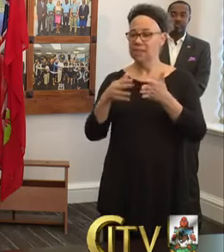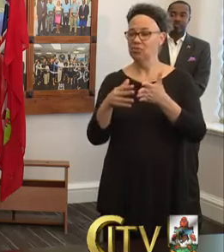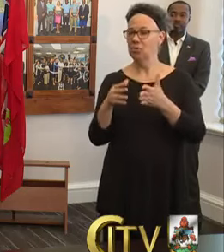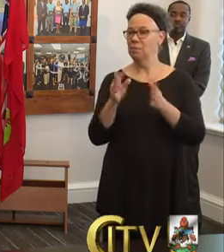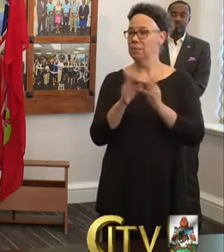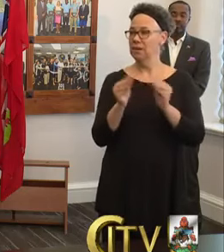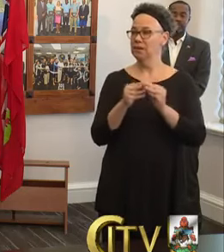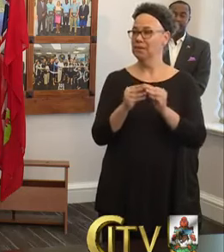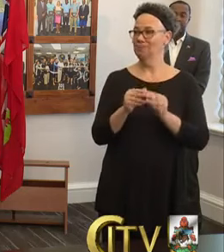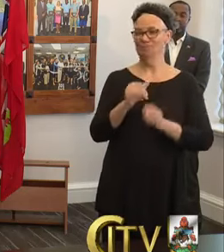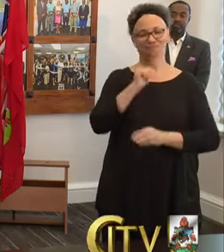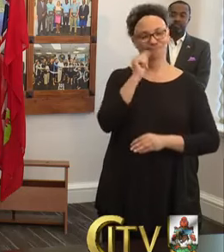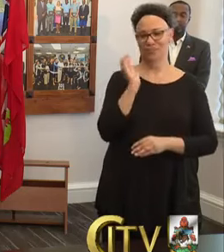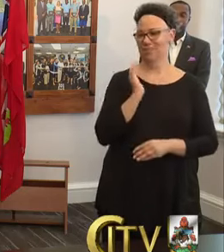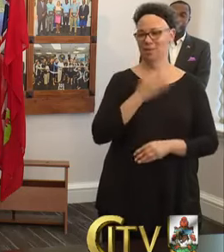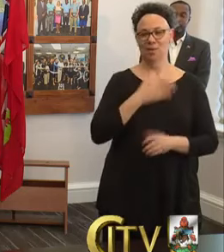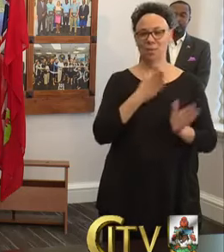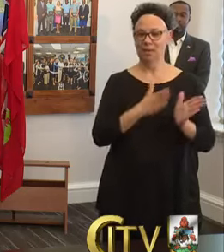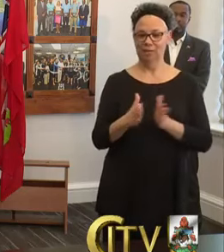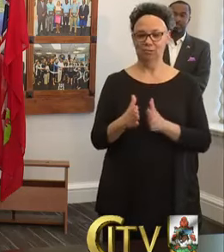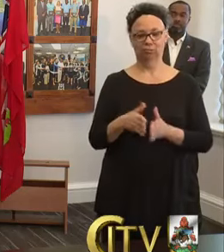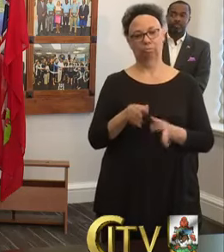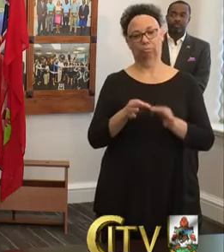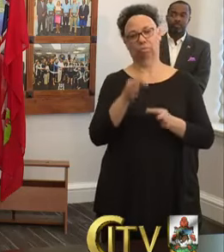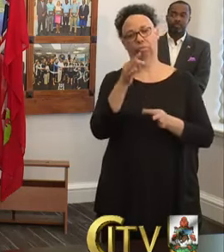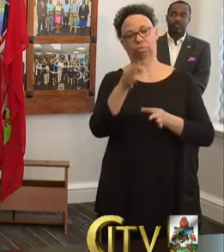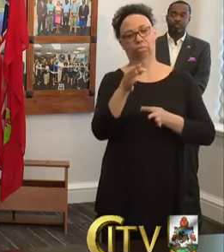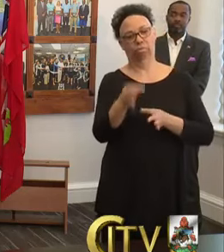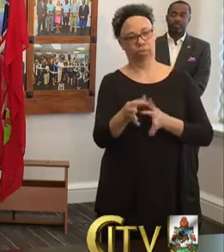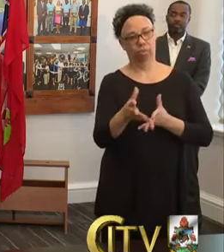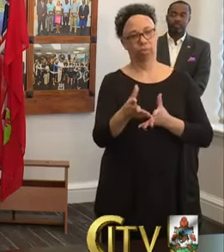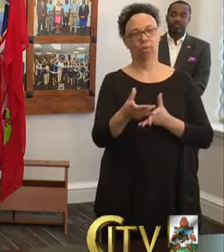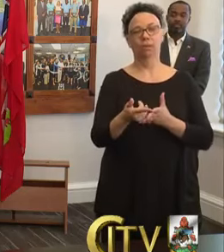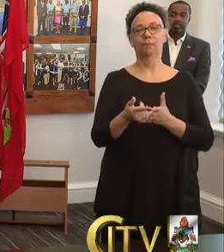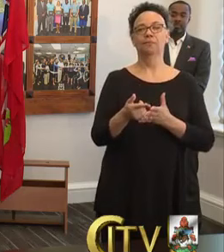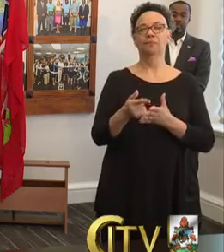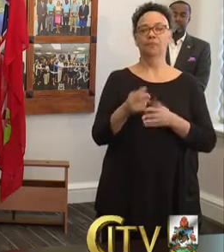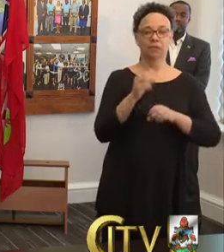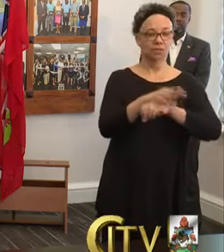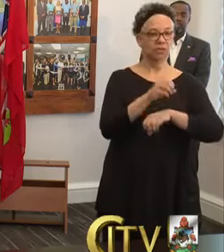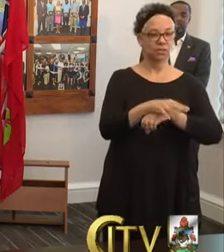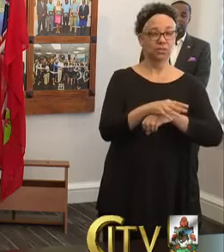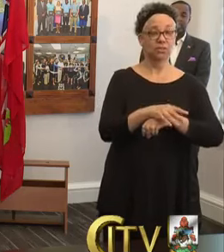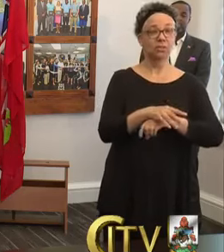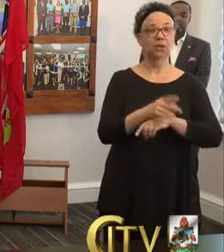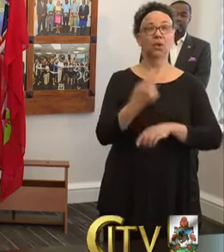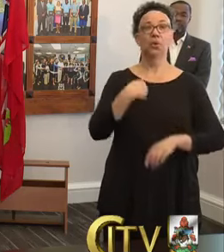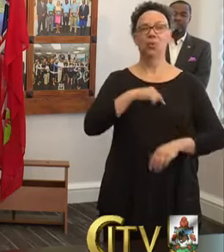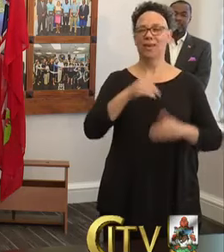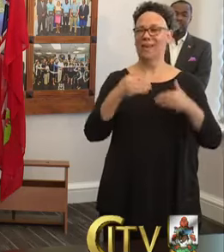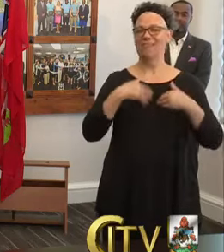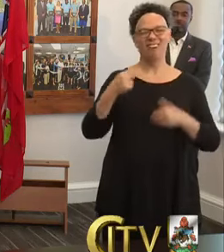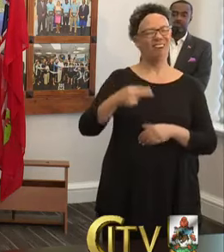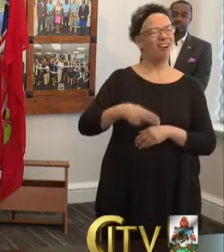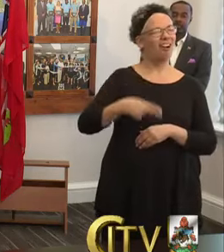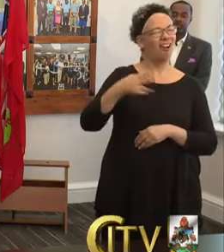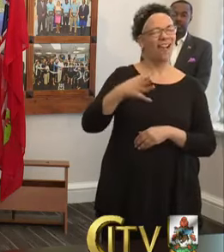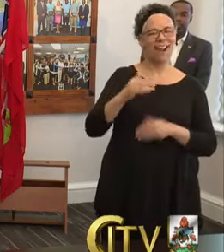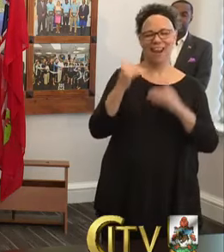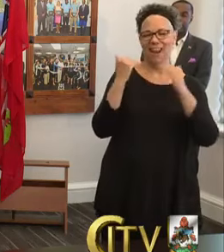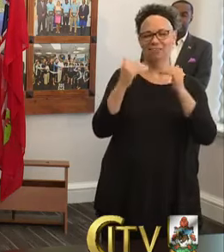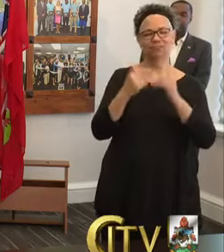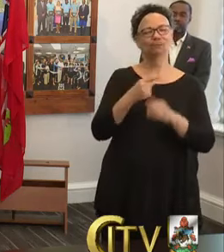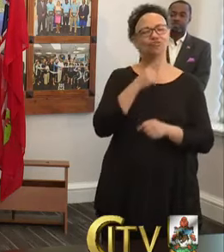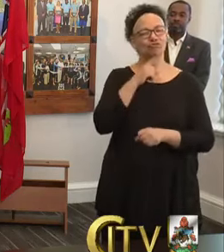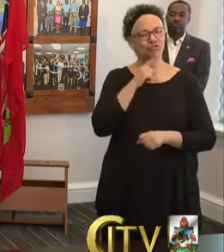It is not our intent to delay the system redesign consultancy. We have high level of confidence in the starting in